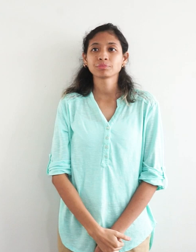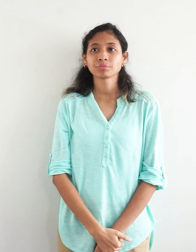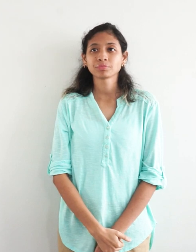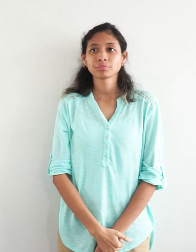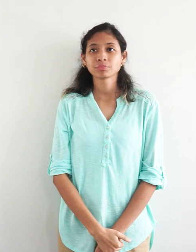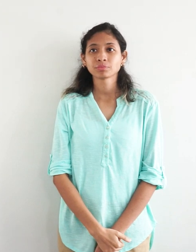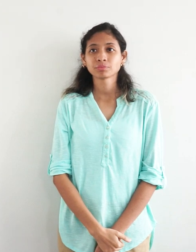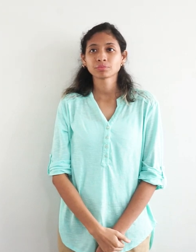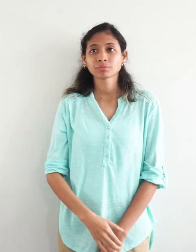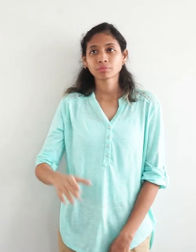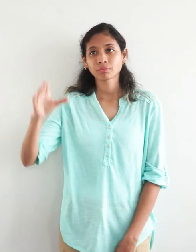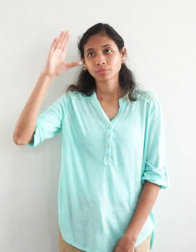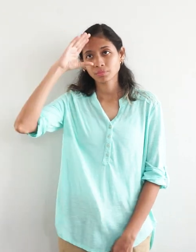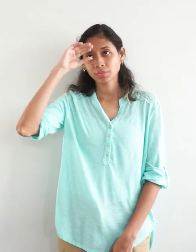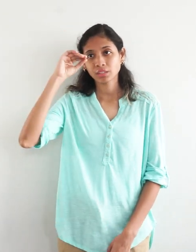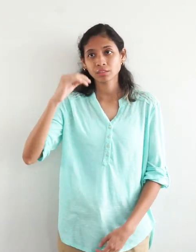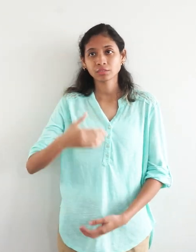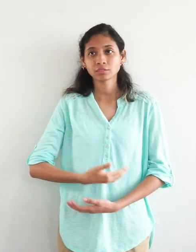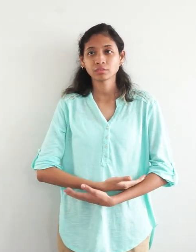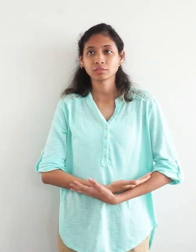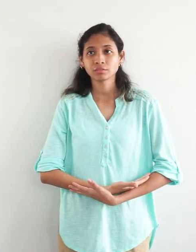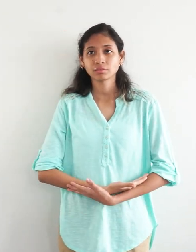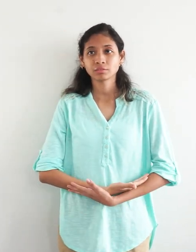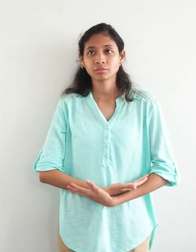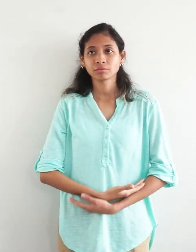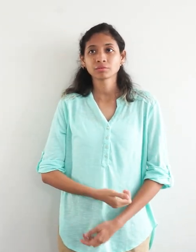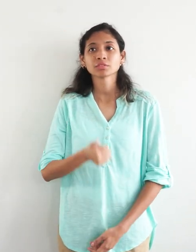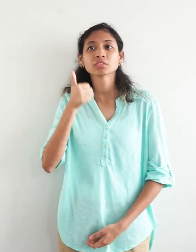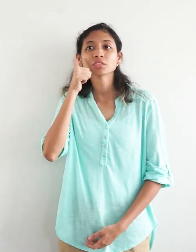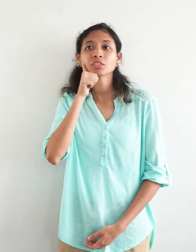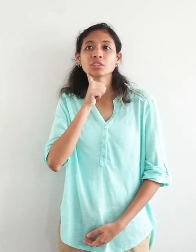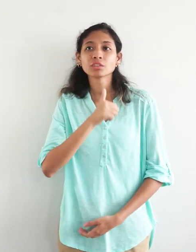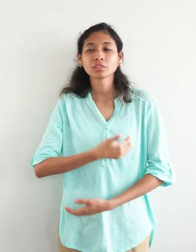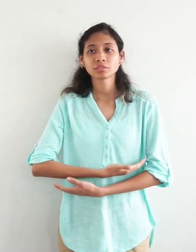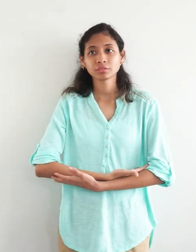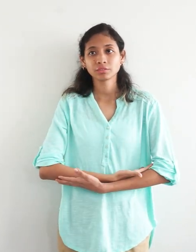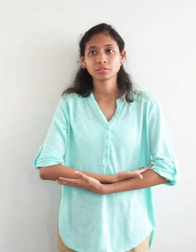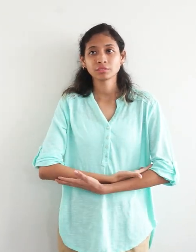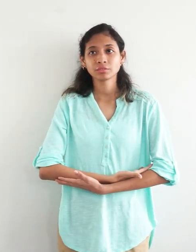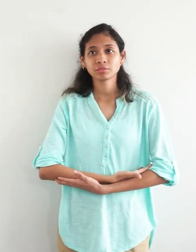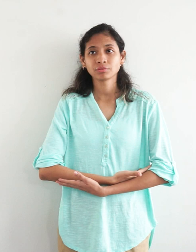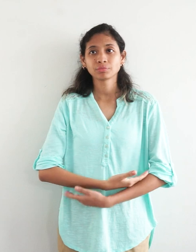son, daughter, boy,